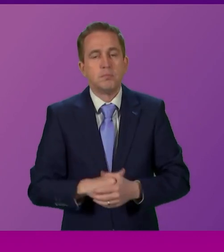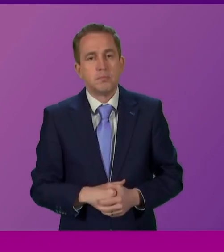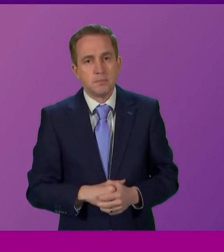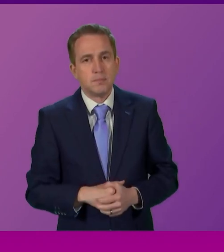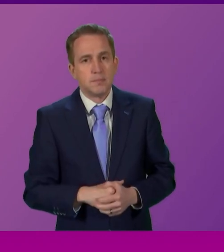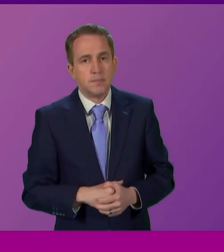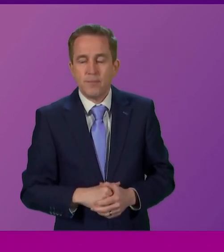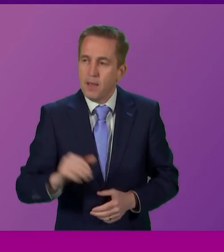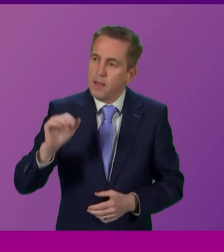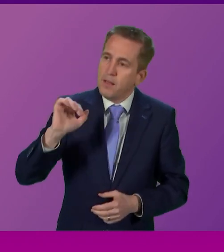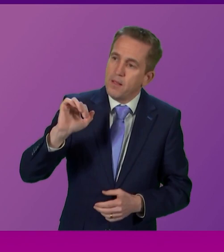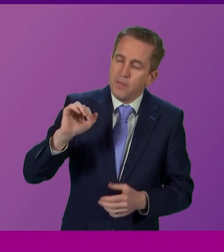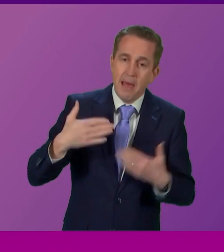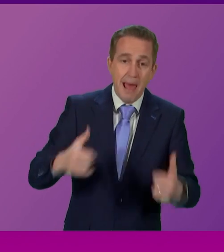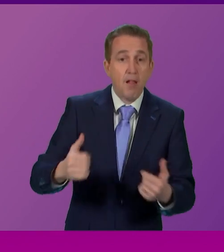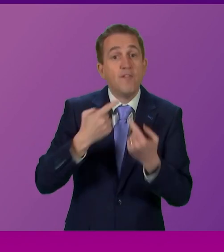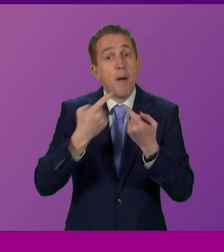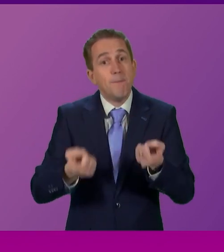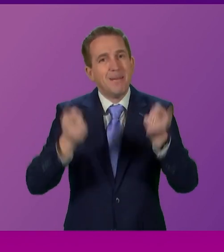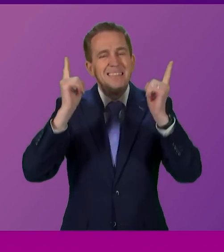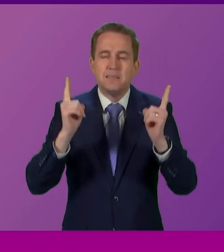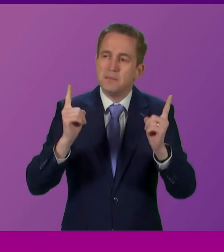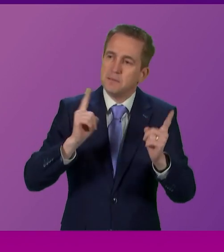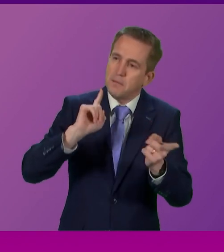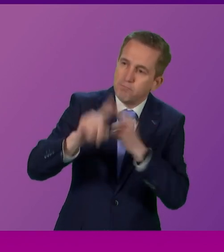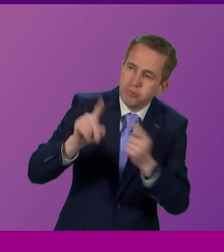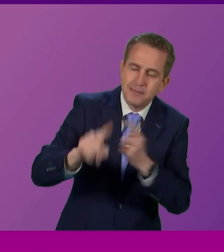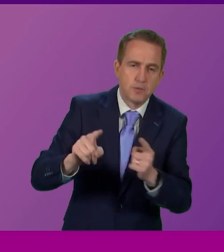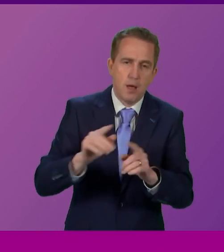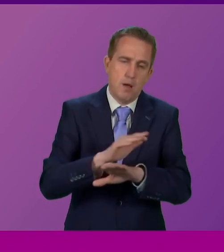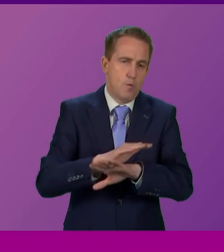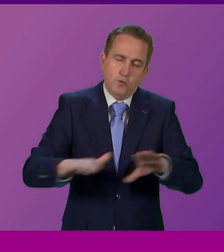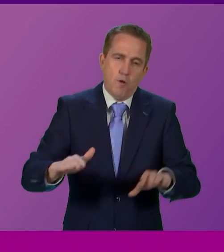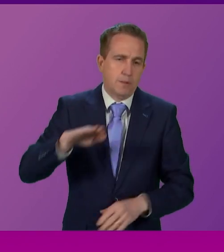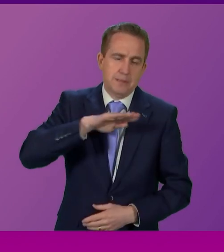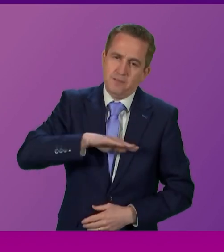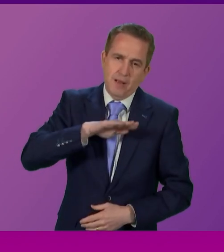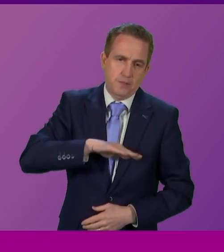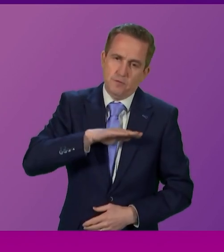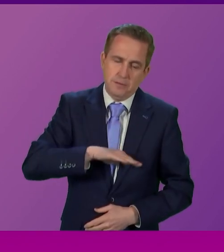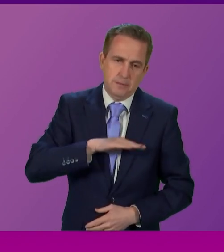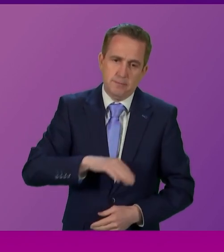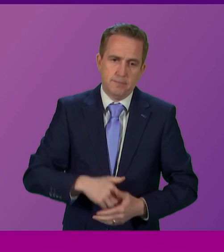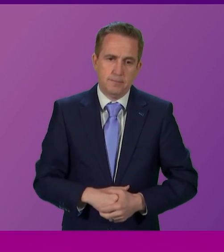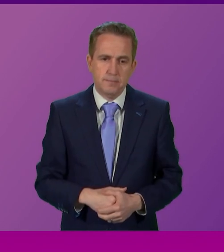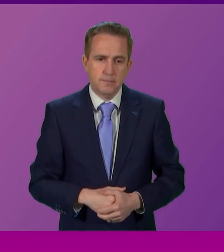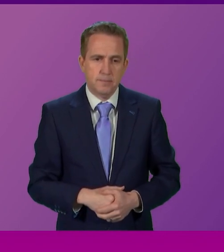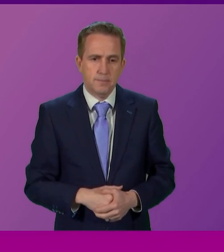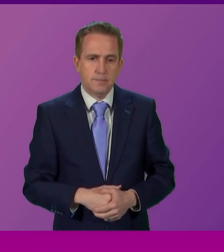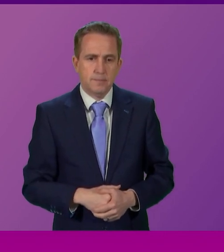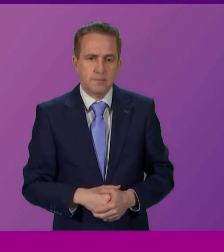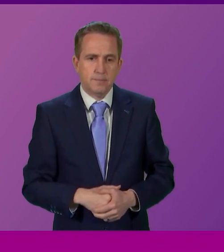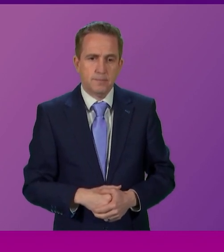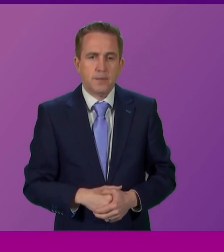falls woefully short of a proper and rigorous debate of the issues here in this Chamber. Let me